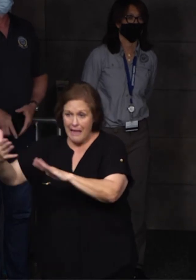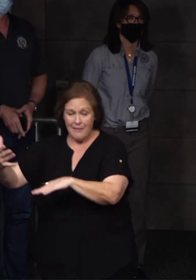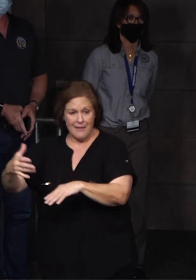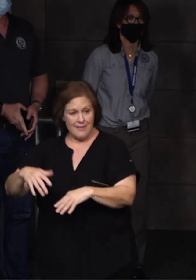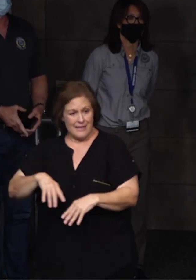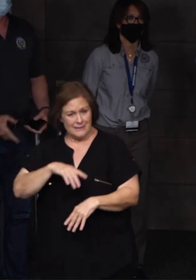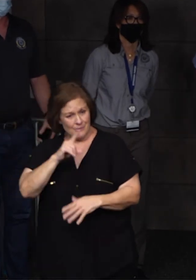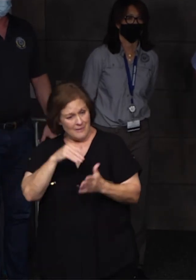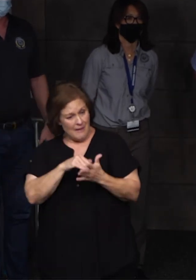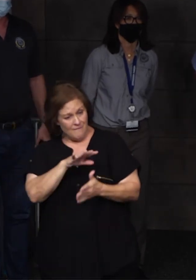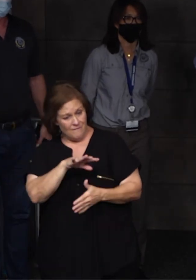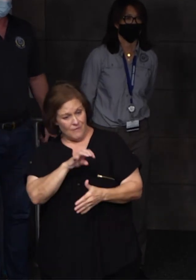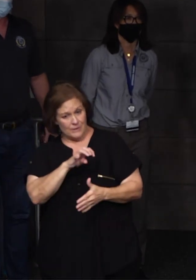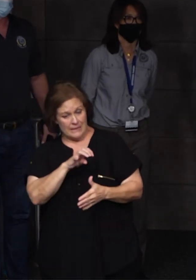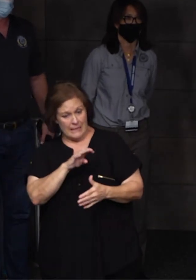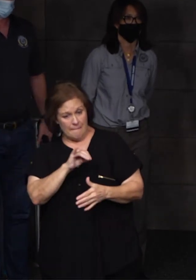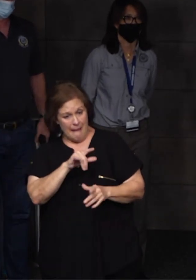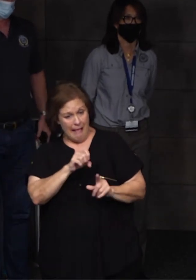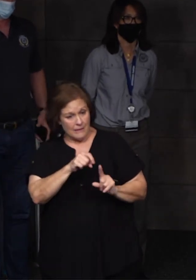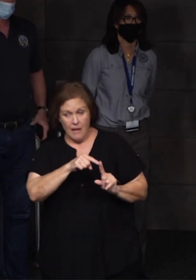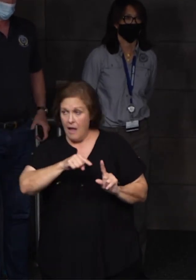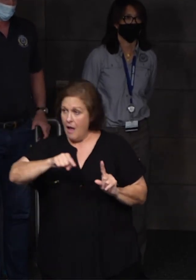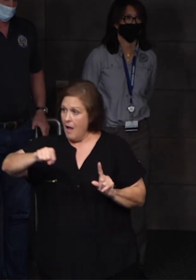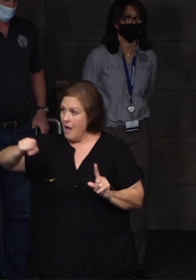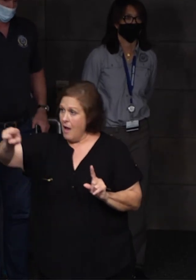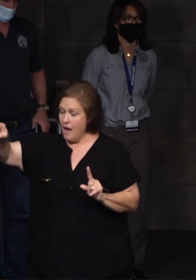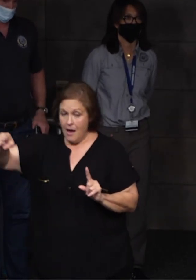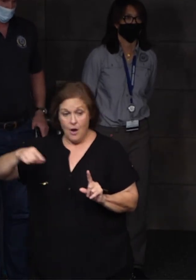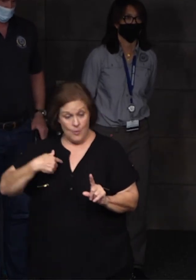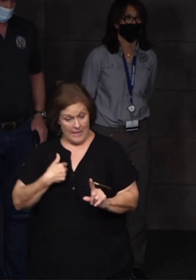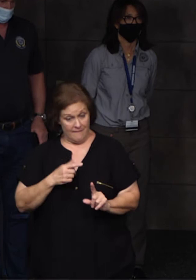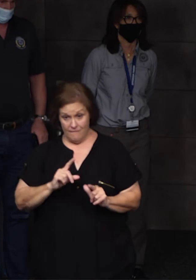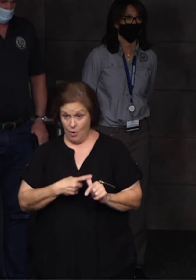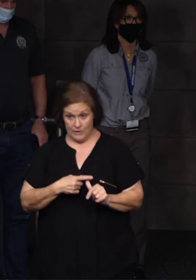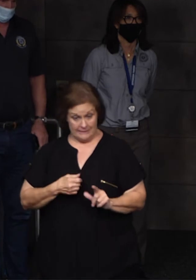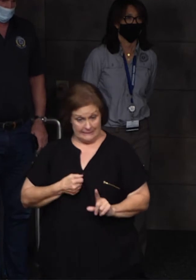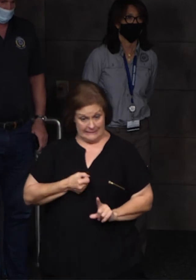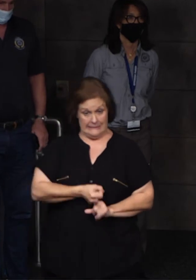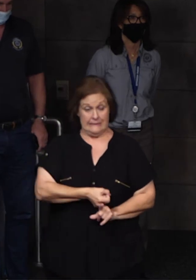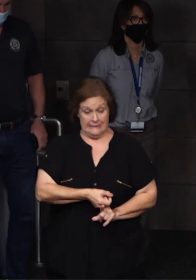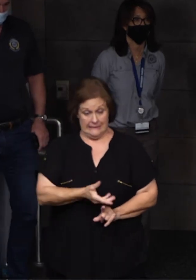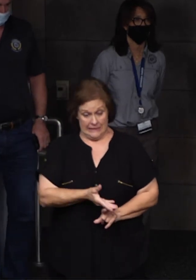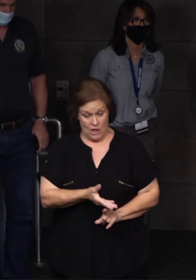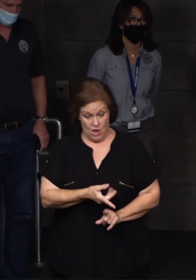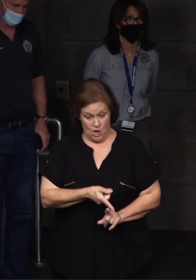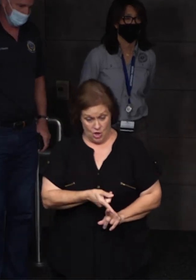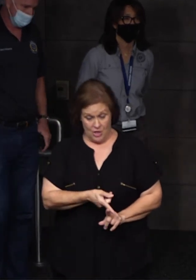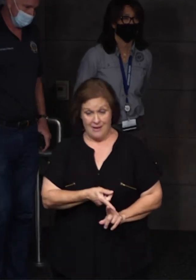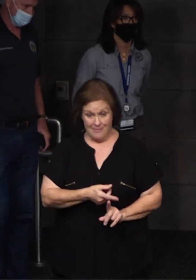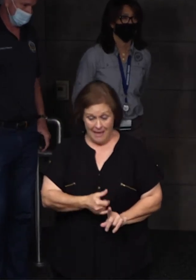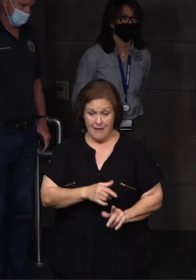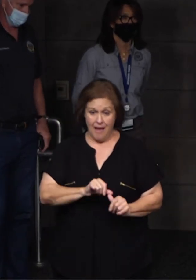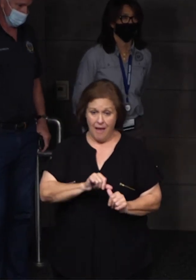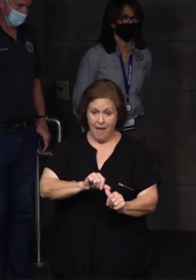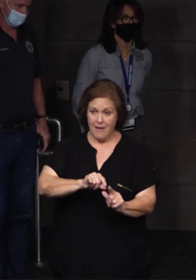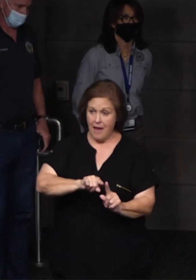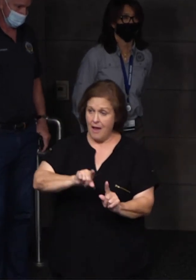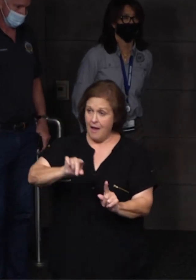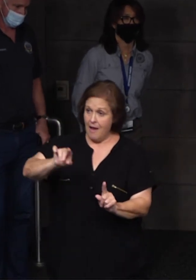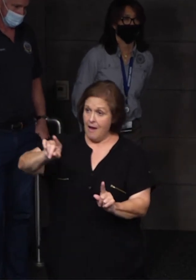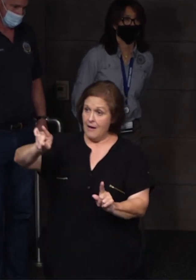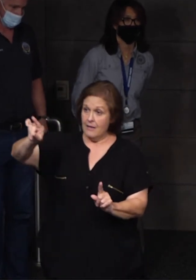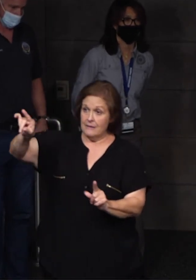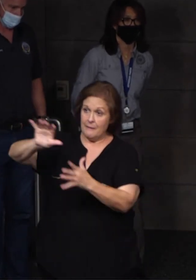,400 miles away four days later. We took a direct hit, and that is the reason for the severe damages,